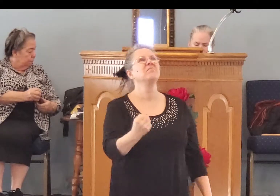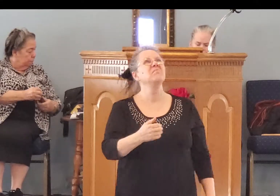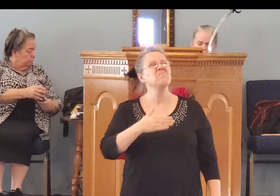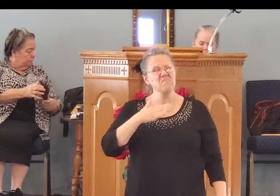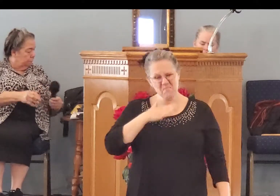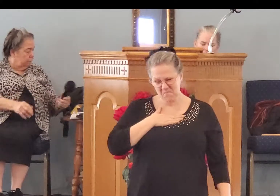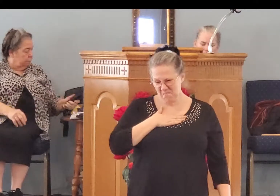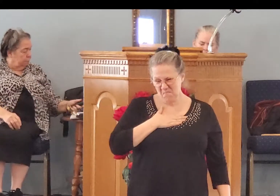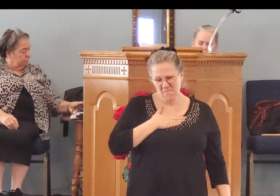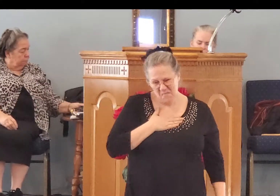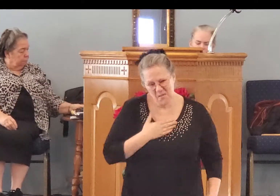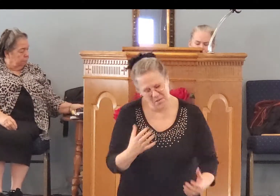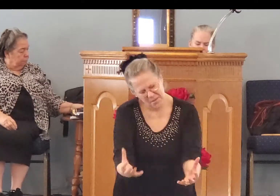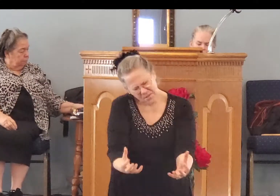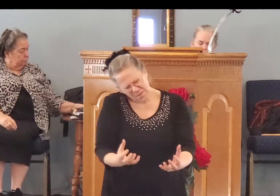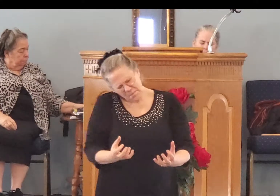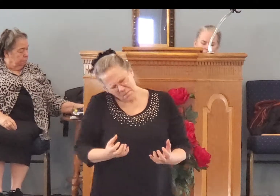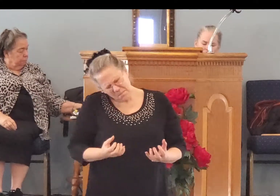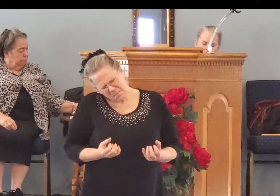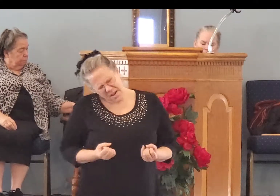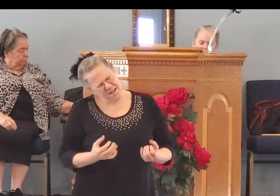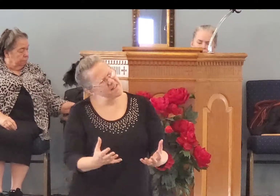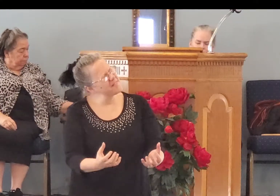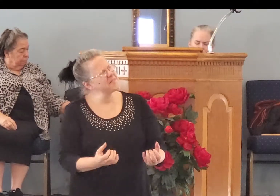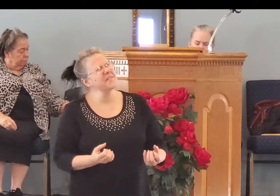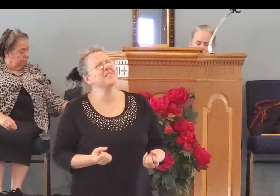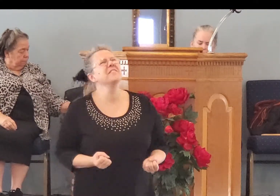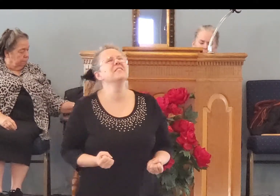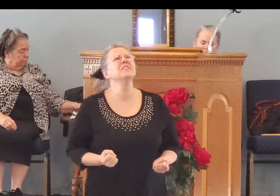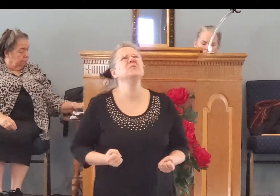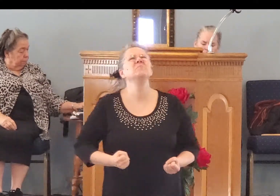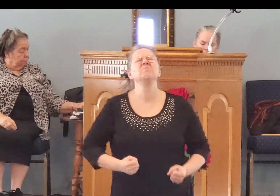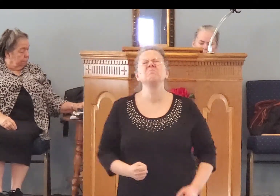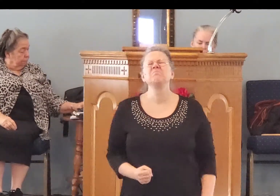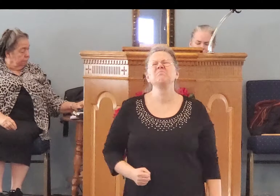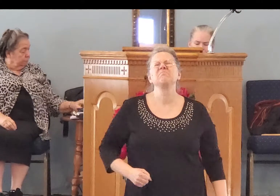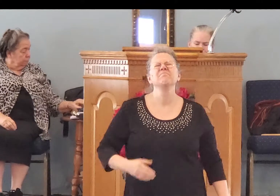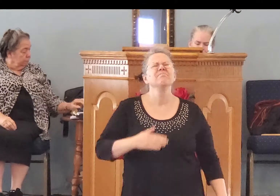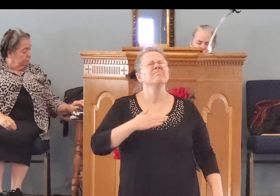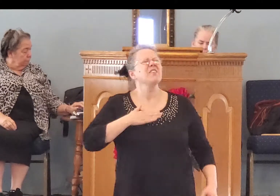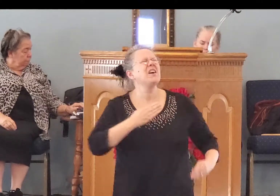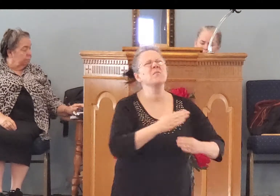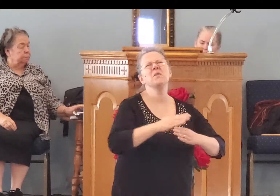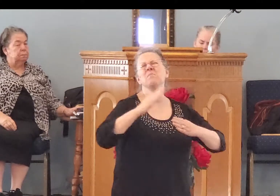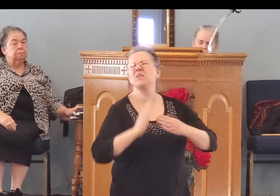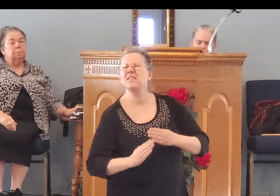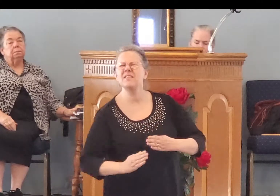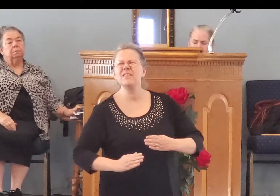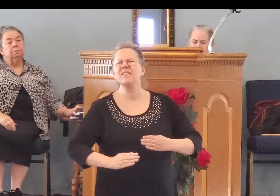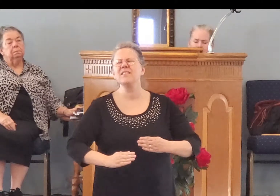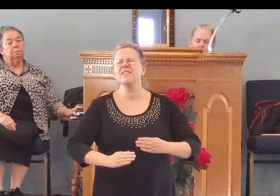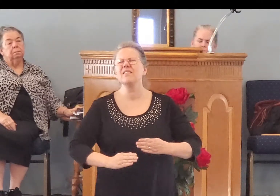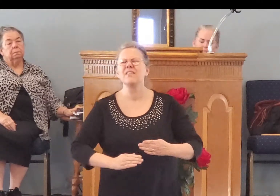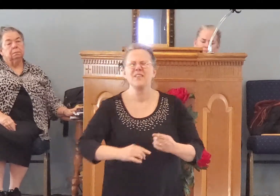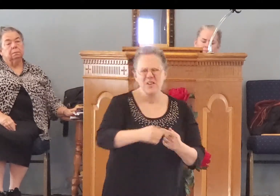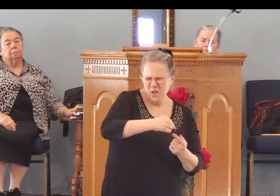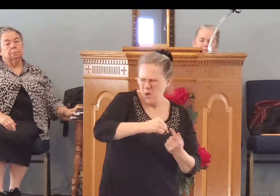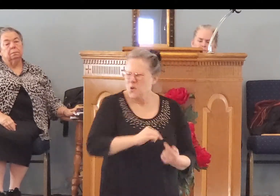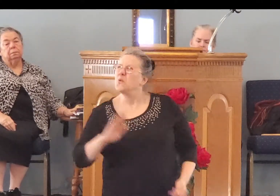holding, until I will And time completed,